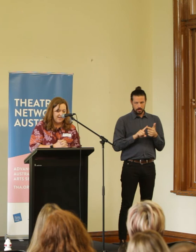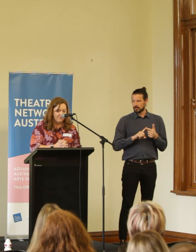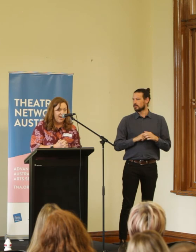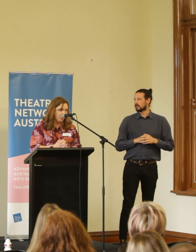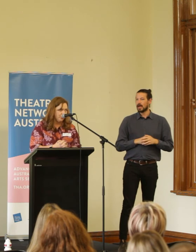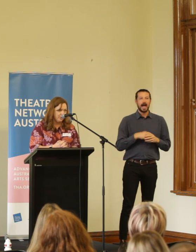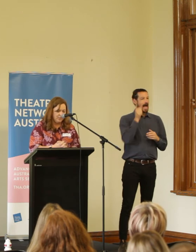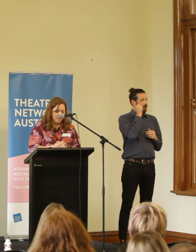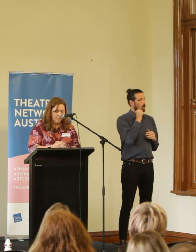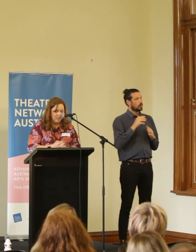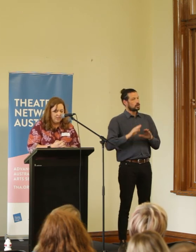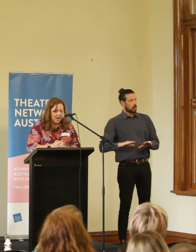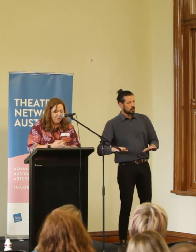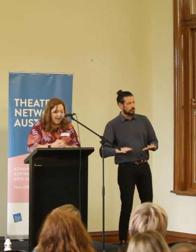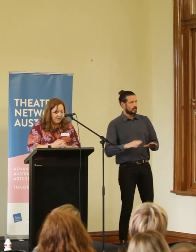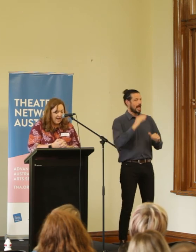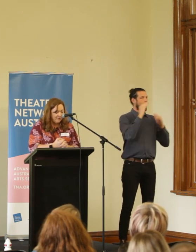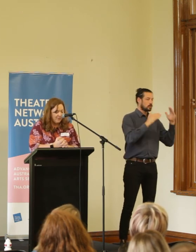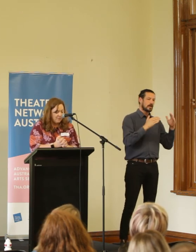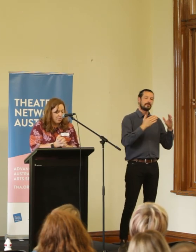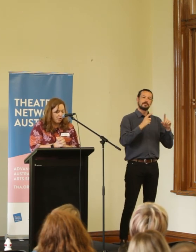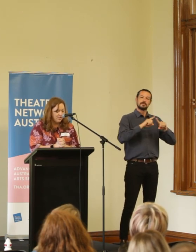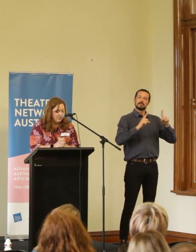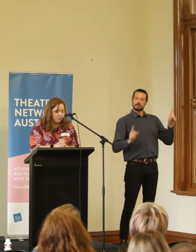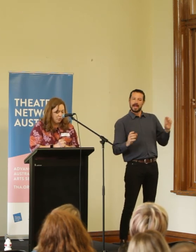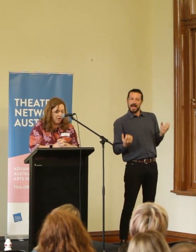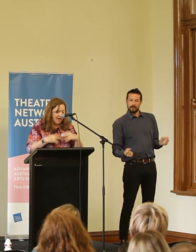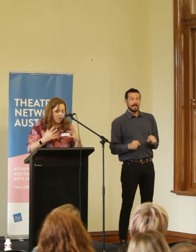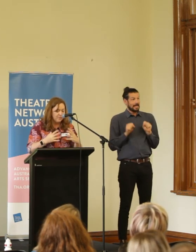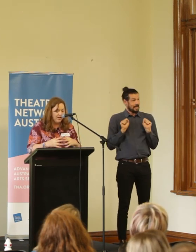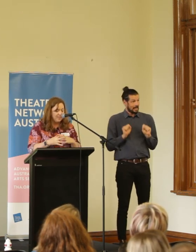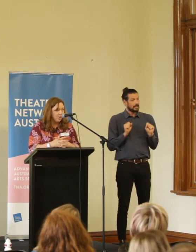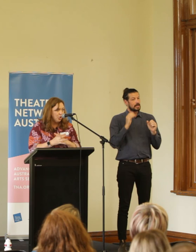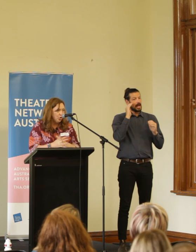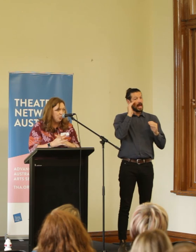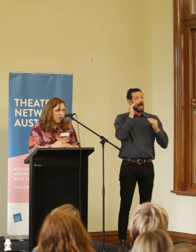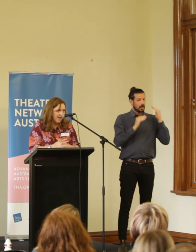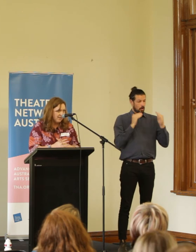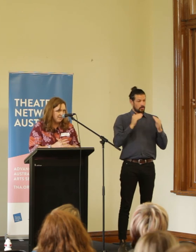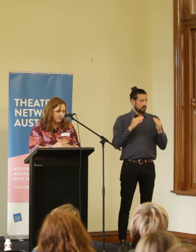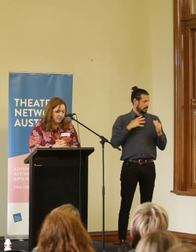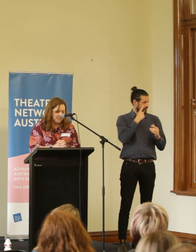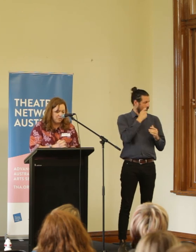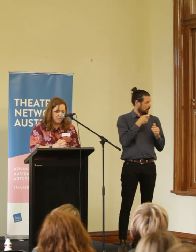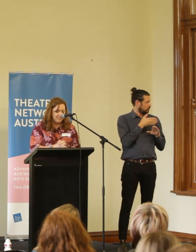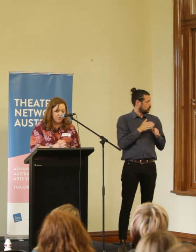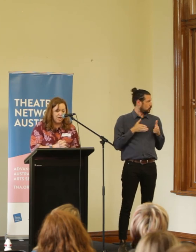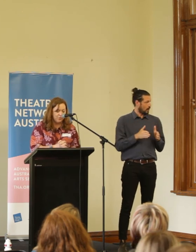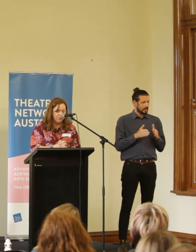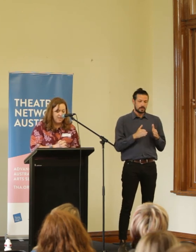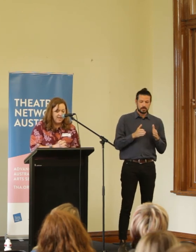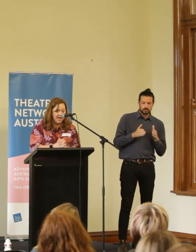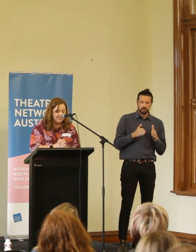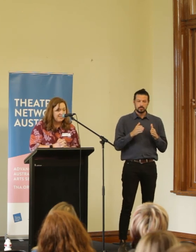to the state of adulthood. I would advocate for the importance of adults finding new ways of conceptualising